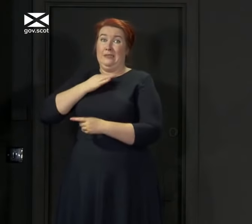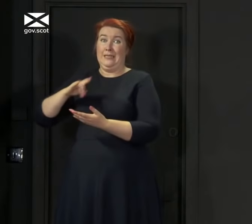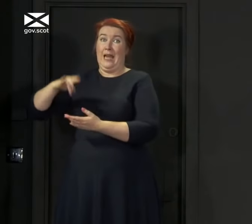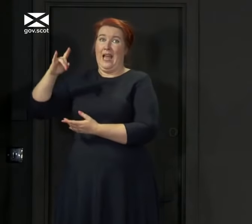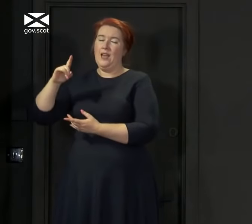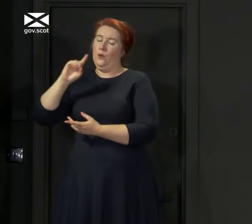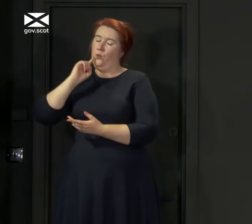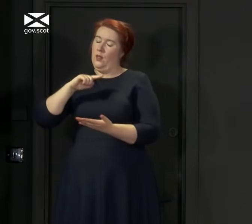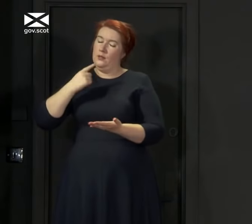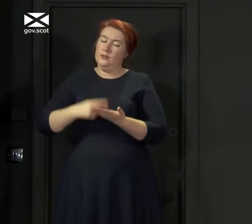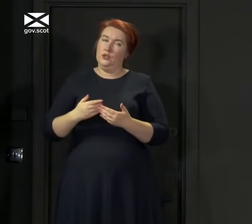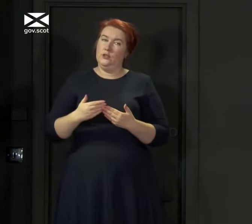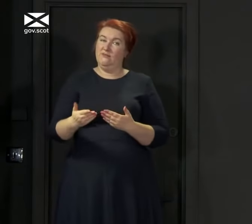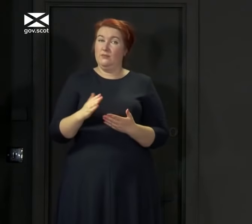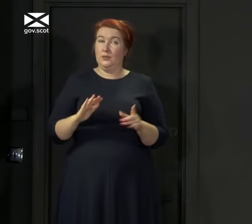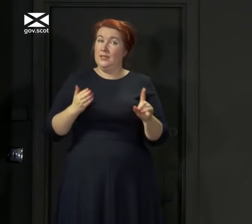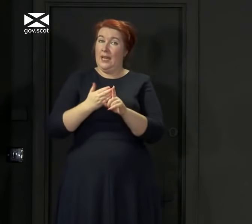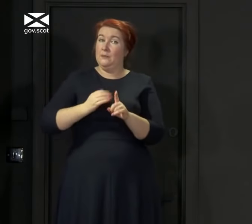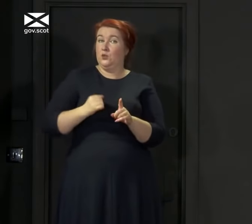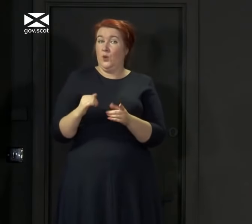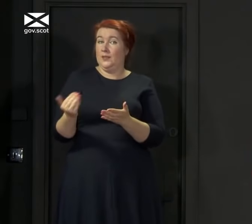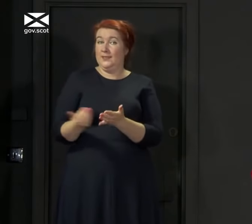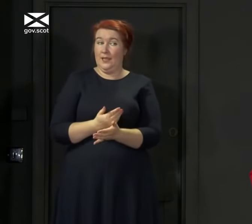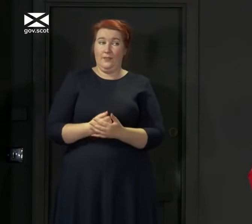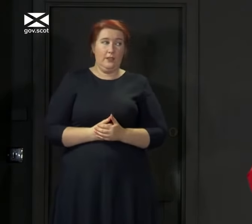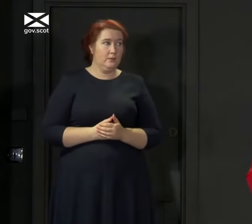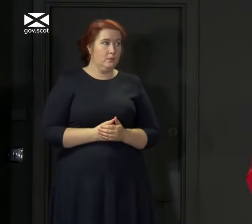that is designed to keep the country as safe as possible.